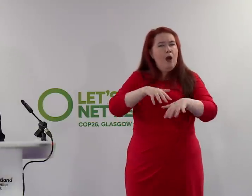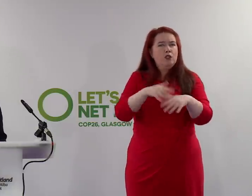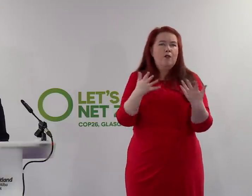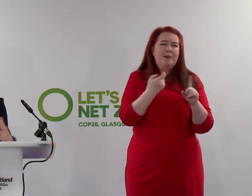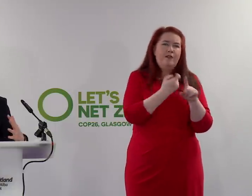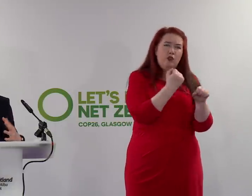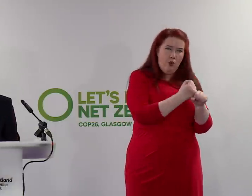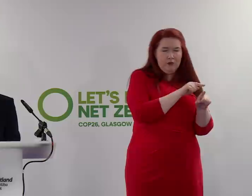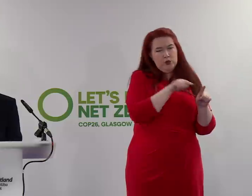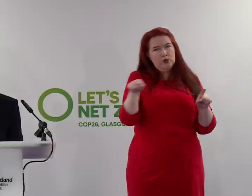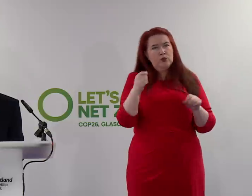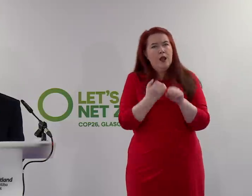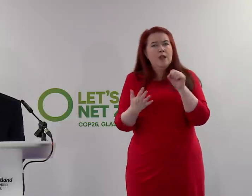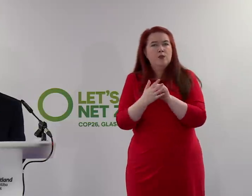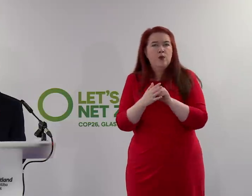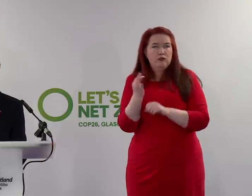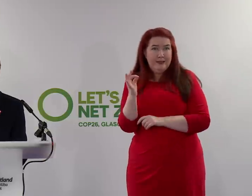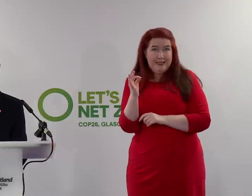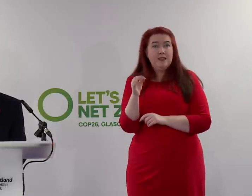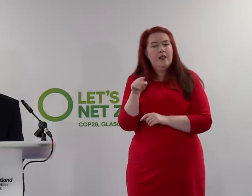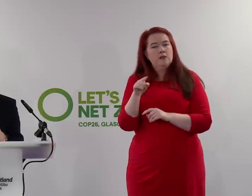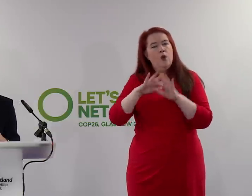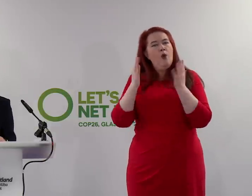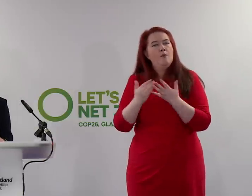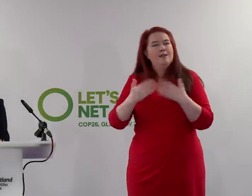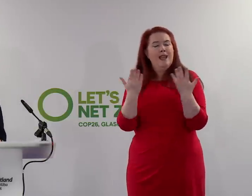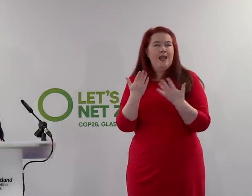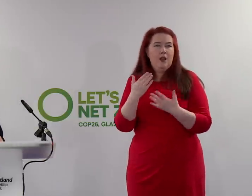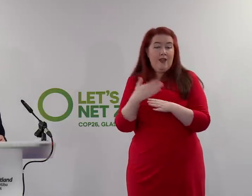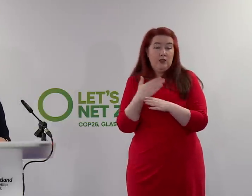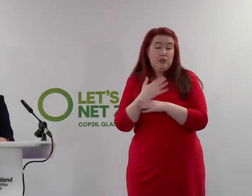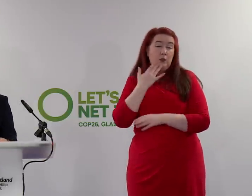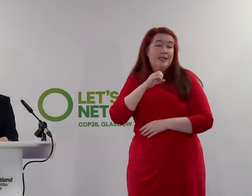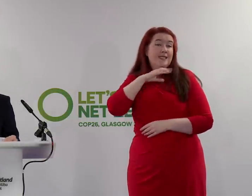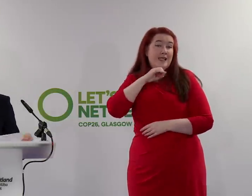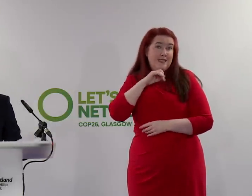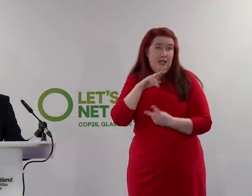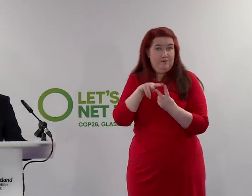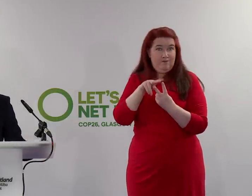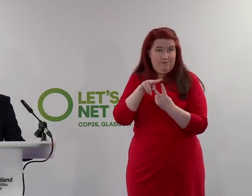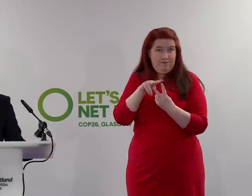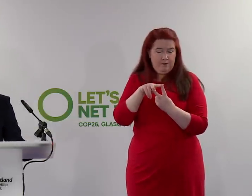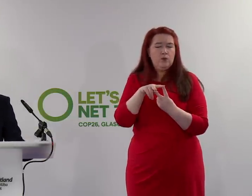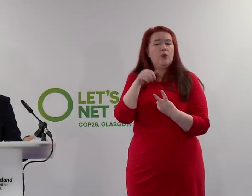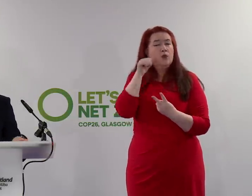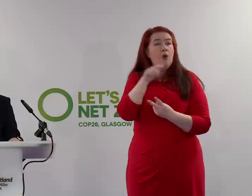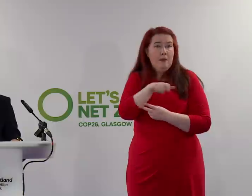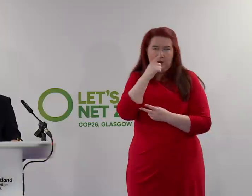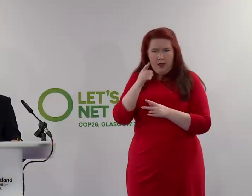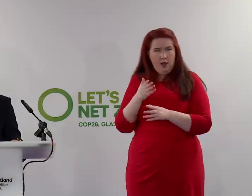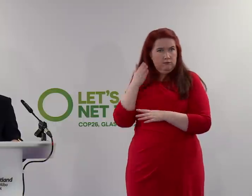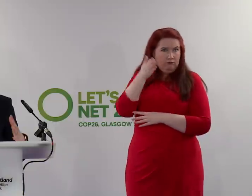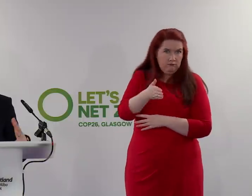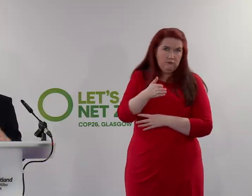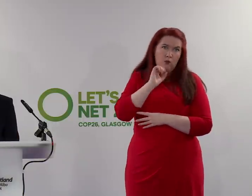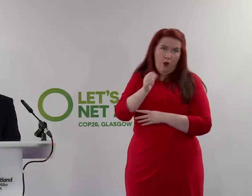next Saturday on the Global Day of Action. These will both provide opportunities for people to make their voices heard,